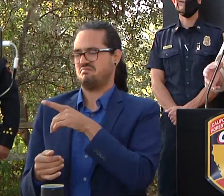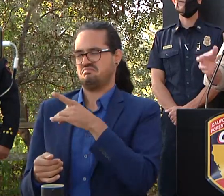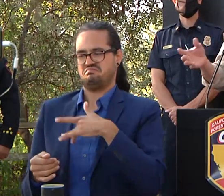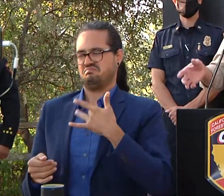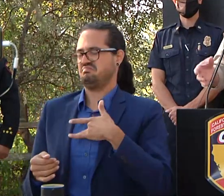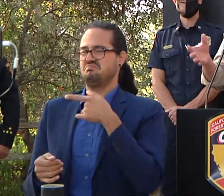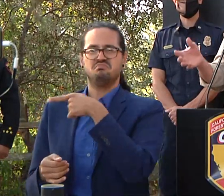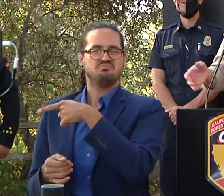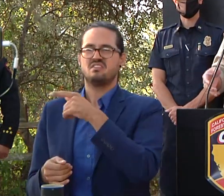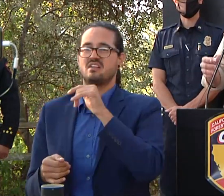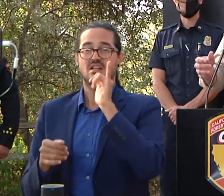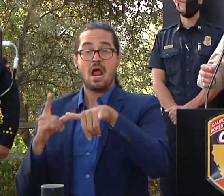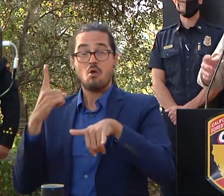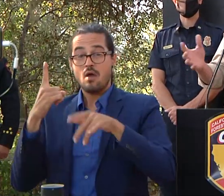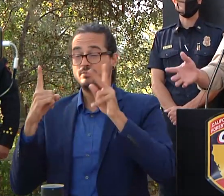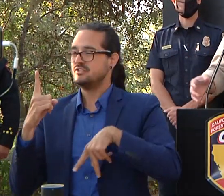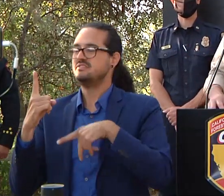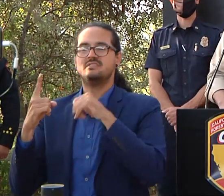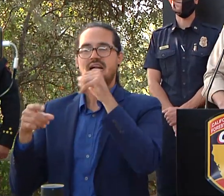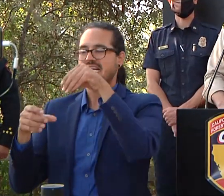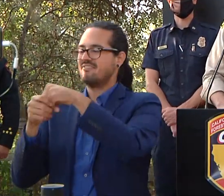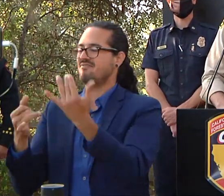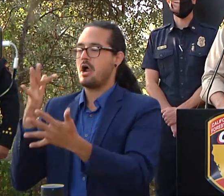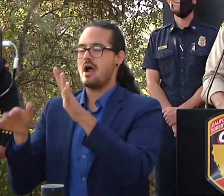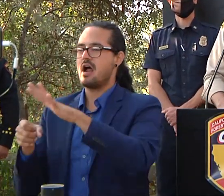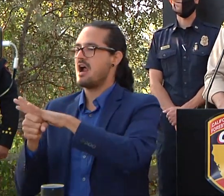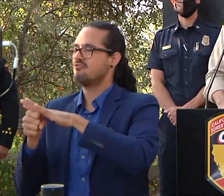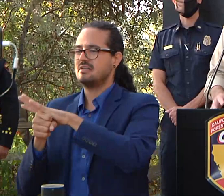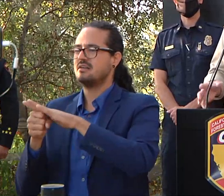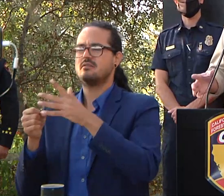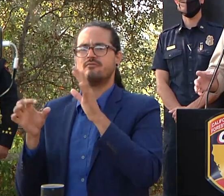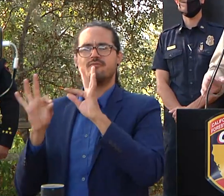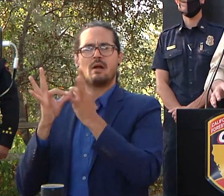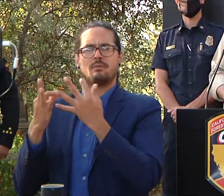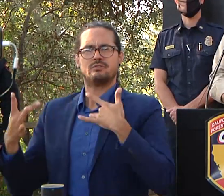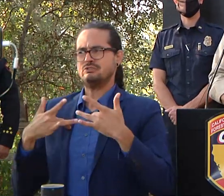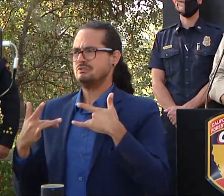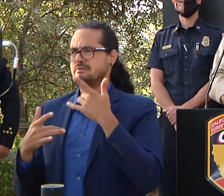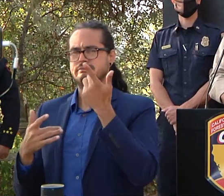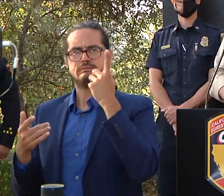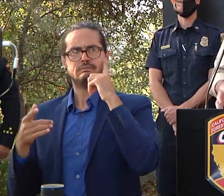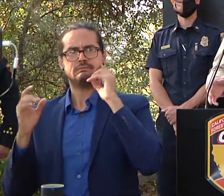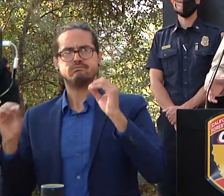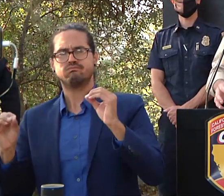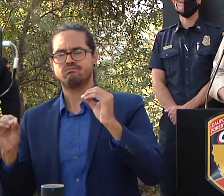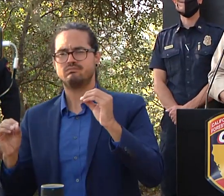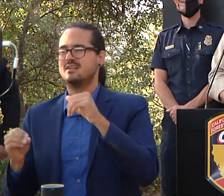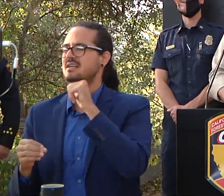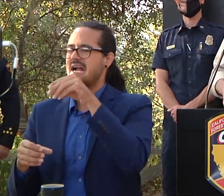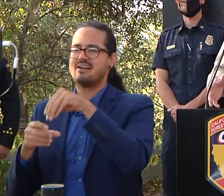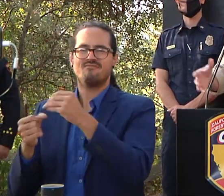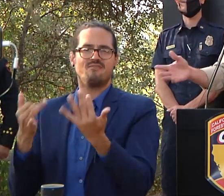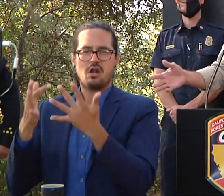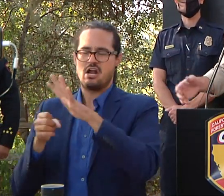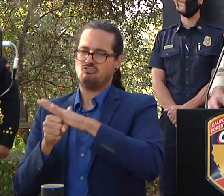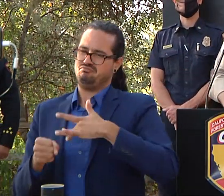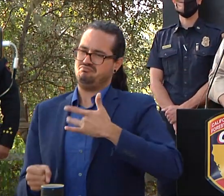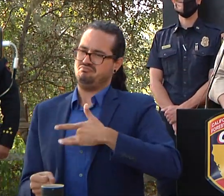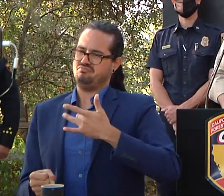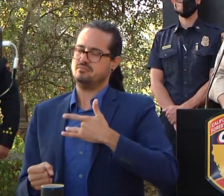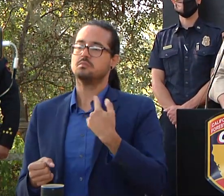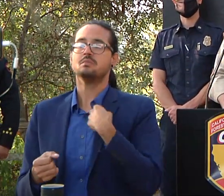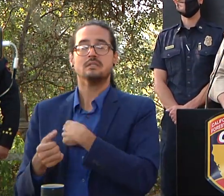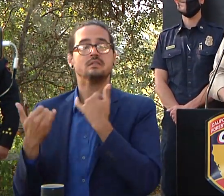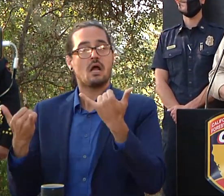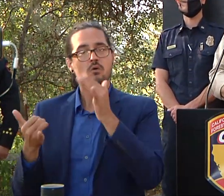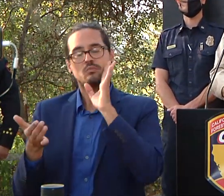victim again it's just someone where you know a concerned family member called asked us to look into where they are and so that's exactly what we're doing and that's exactly what we did